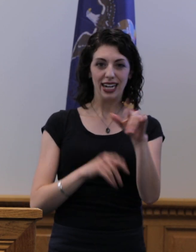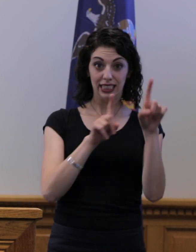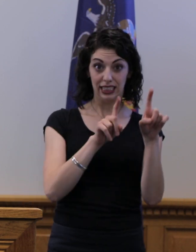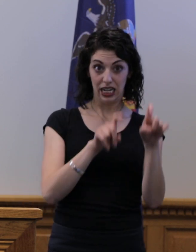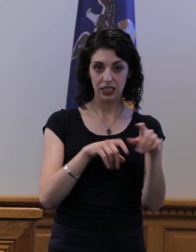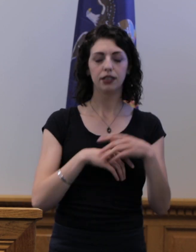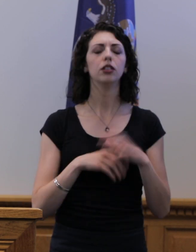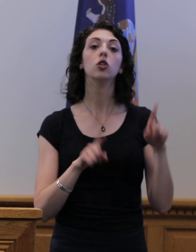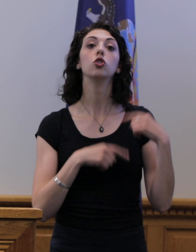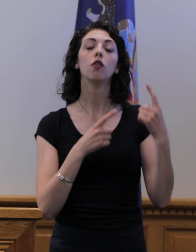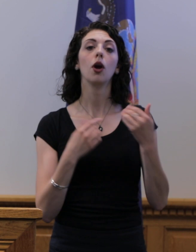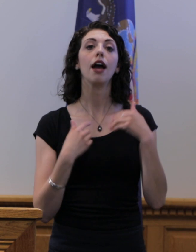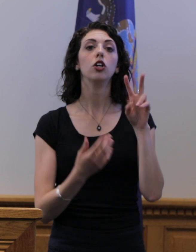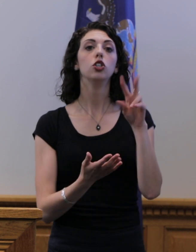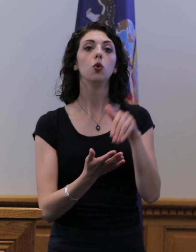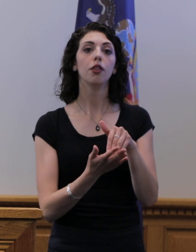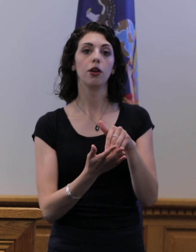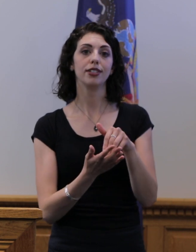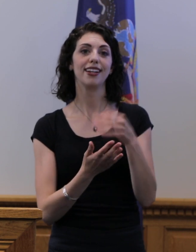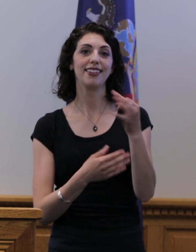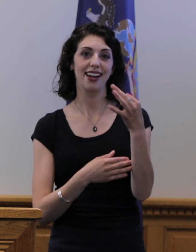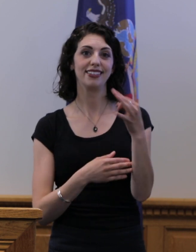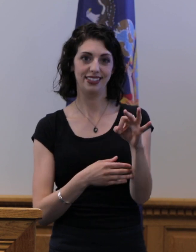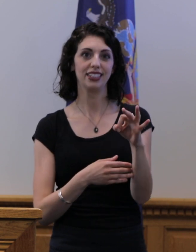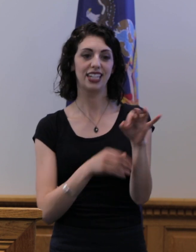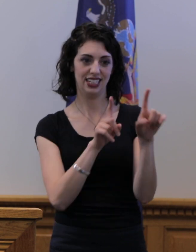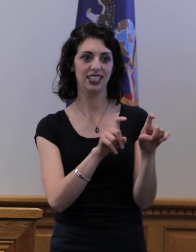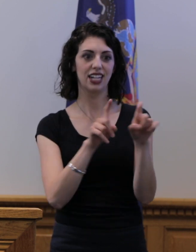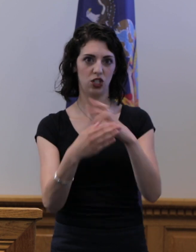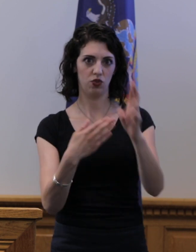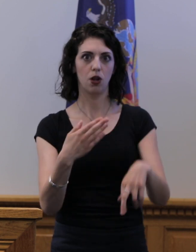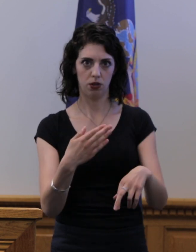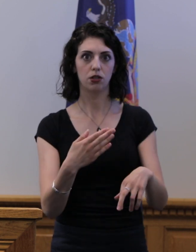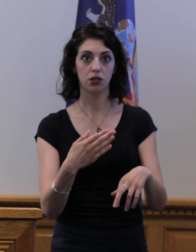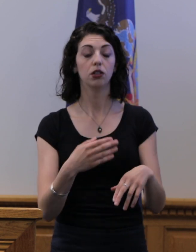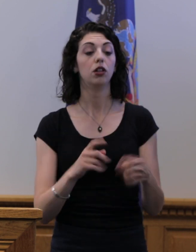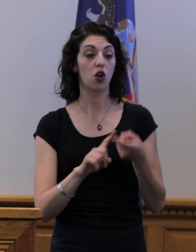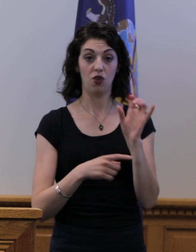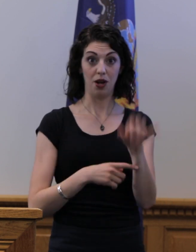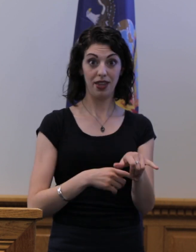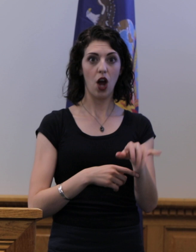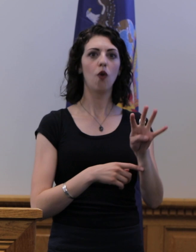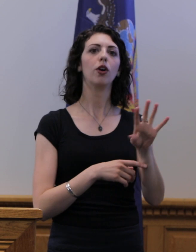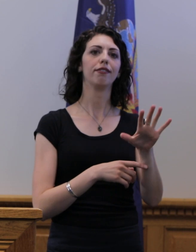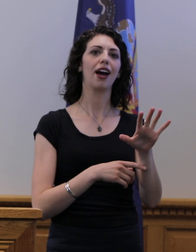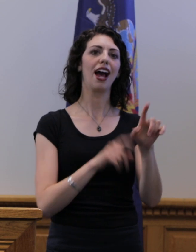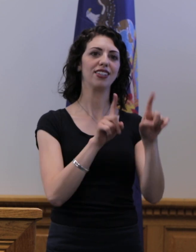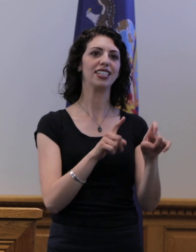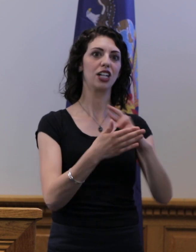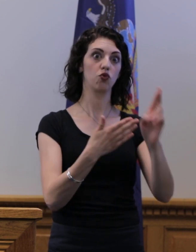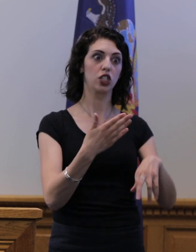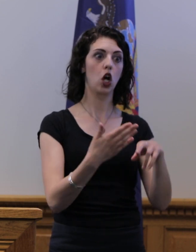So far, we've received 2019 antibody test results. Of this number, 45 test results are